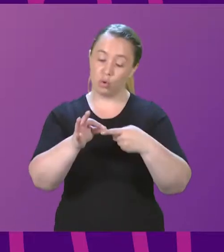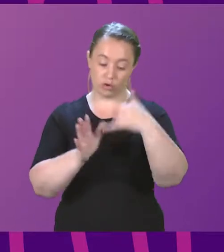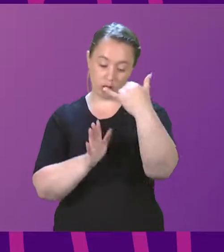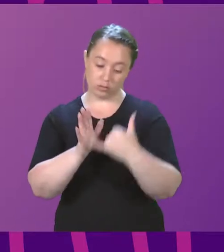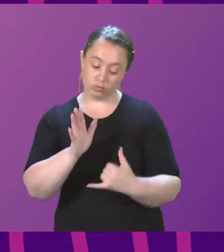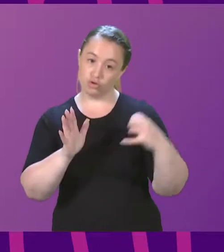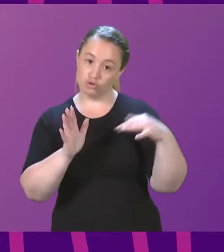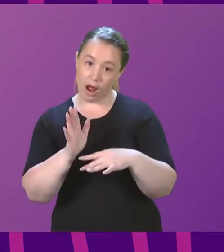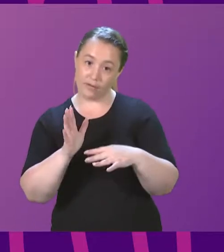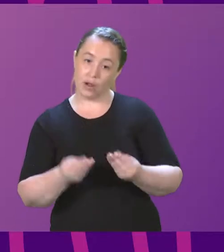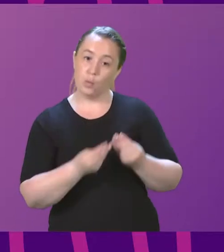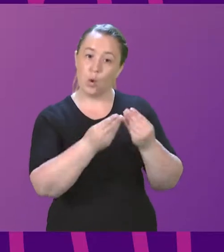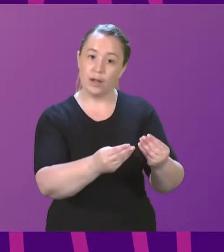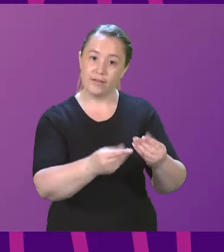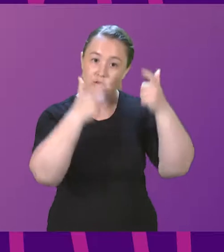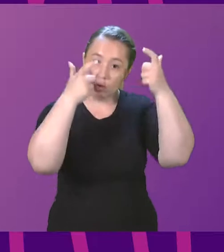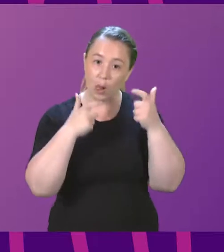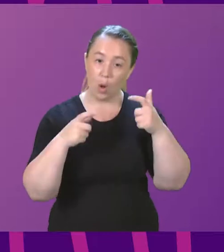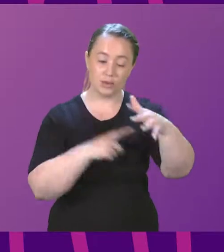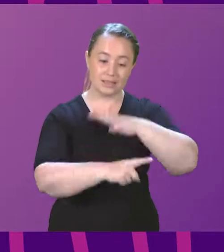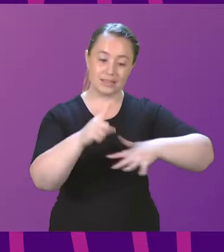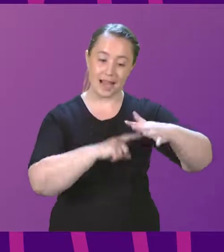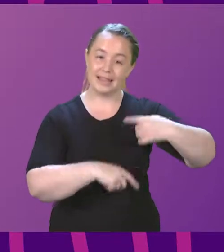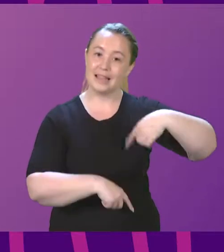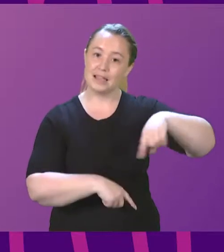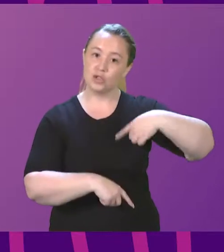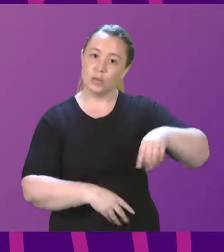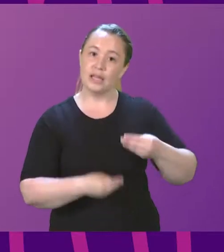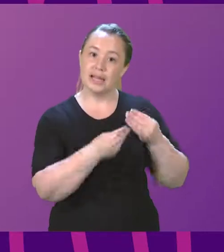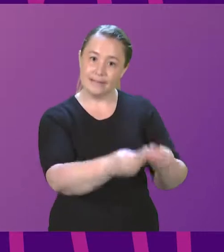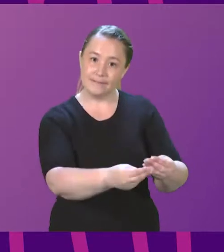put to the Law Society of Scotland this week. Colleen McVeigh.